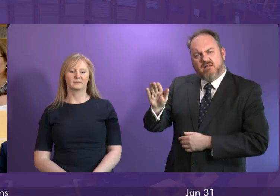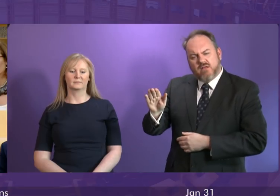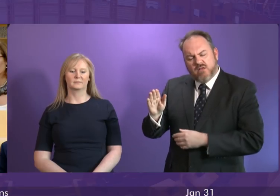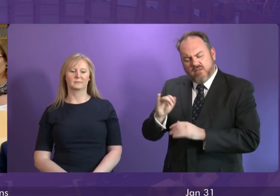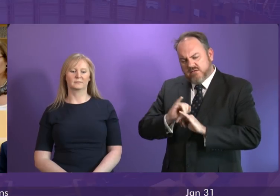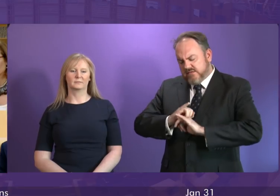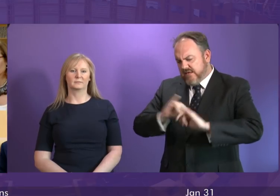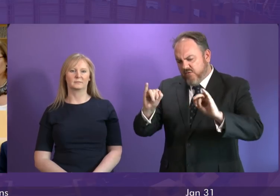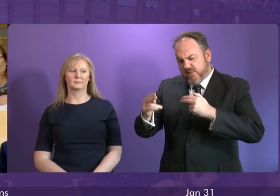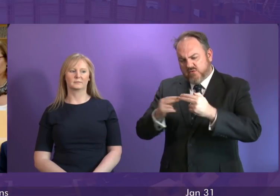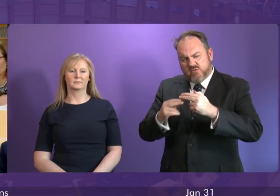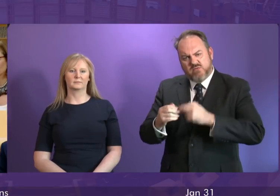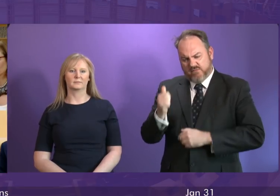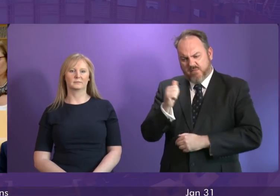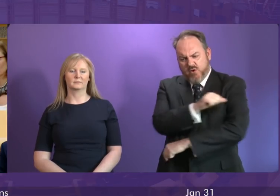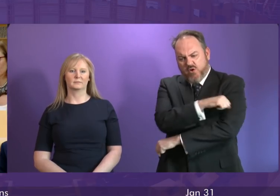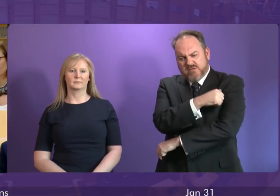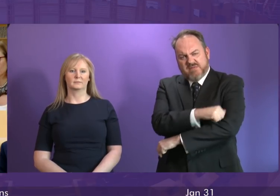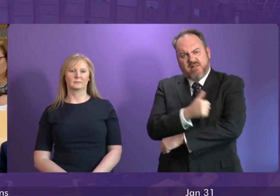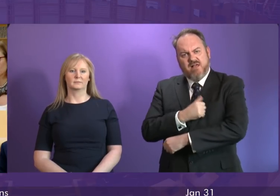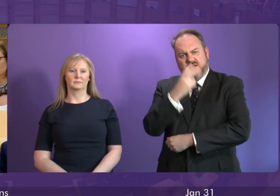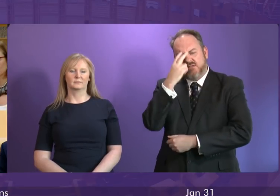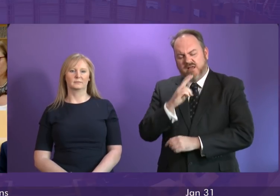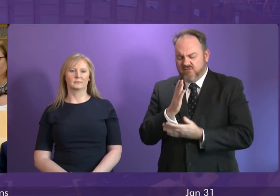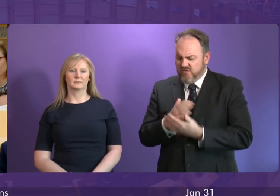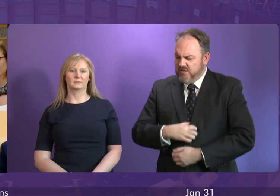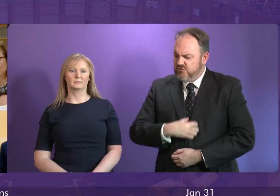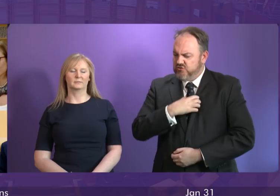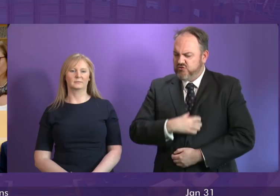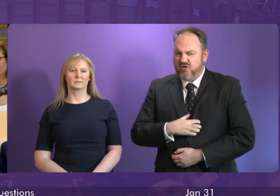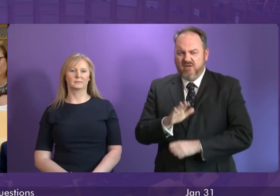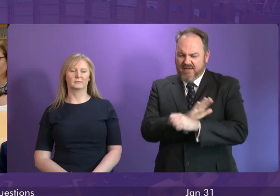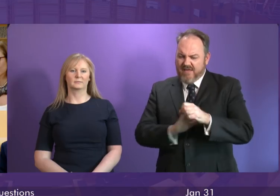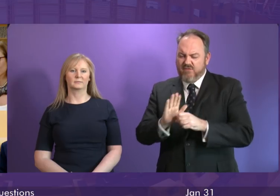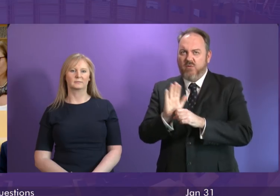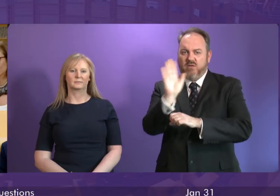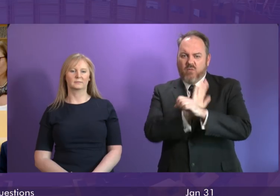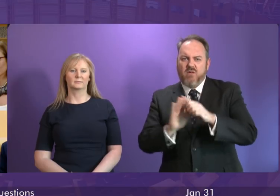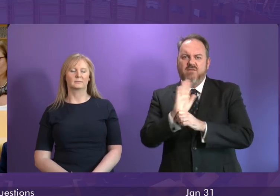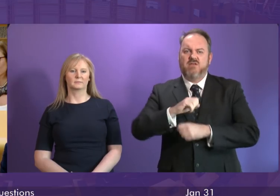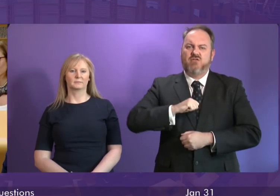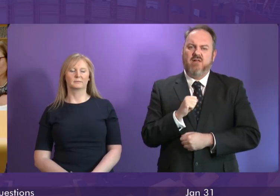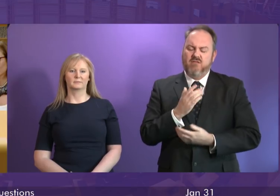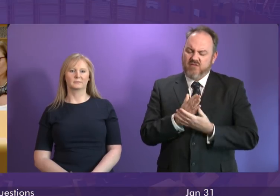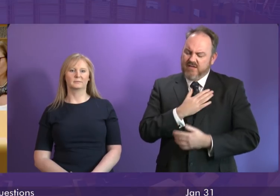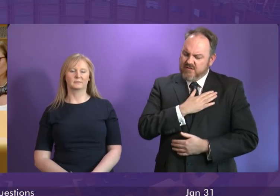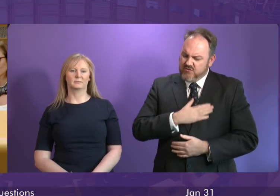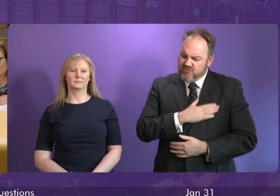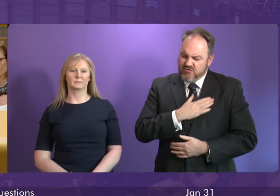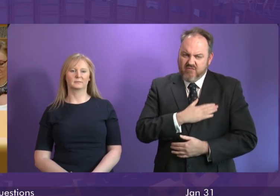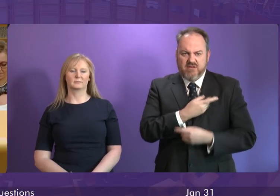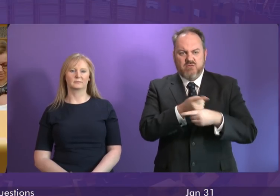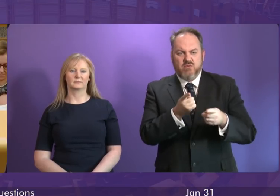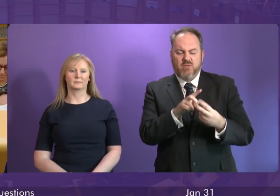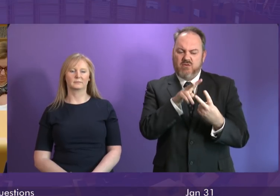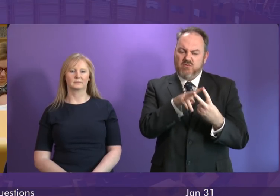Royal Maternity Hospital last night will have shocked us all here and across Scotland. And our deepest sympathies go out to the families of the two